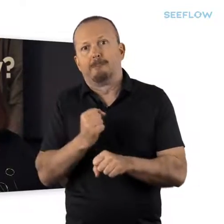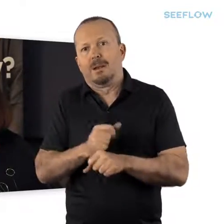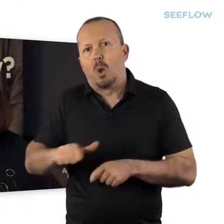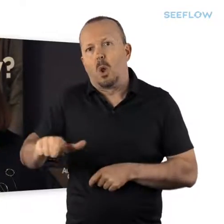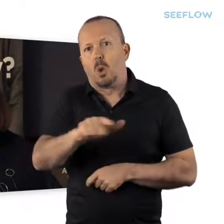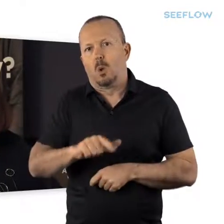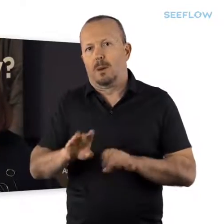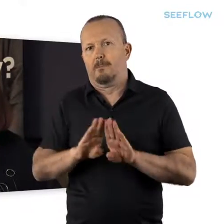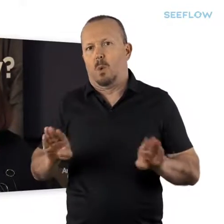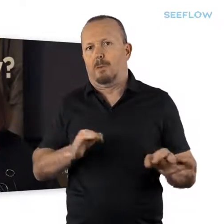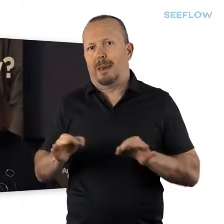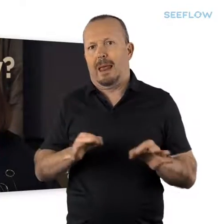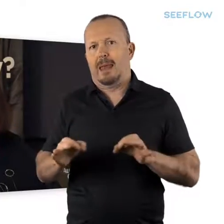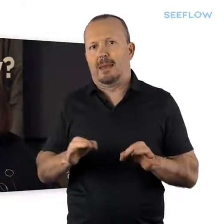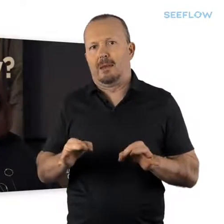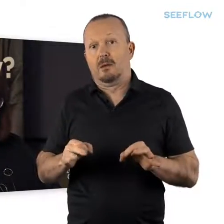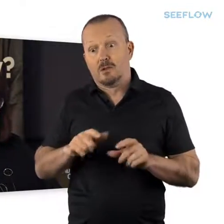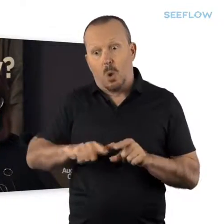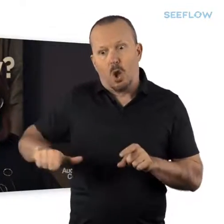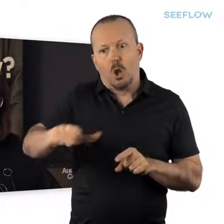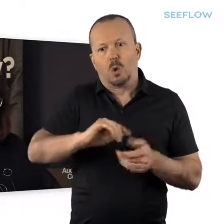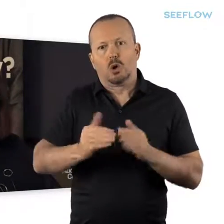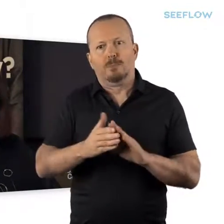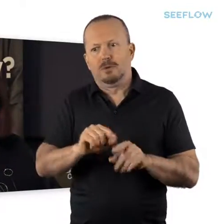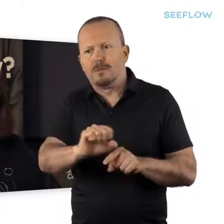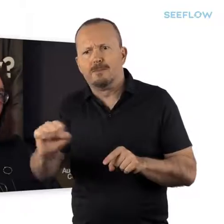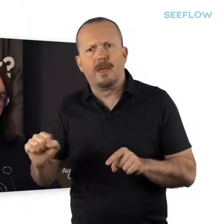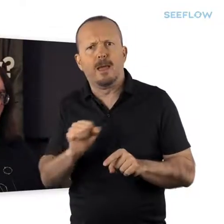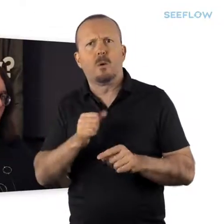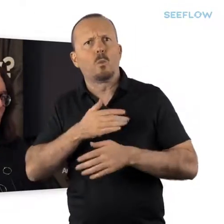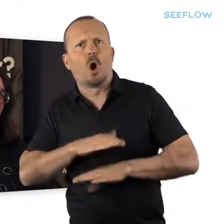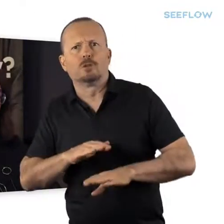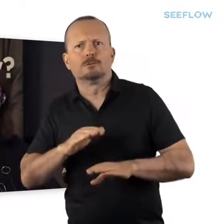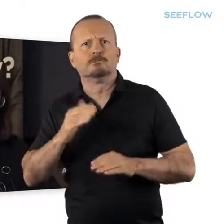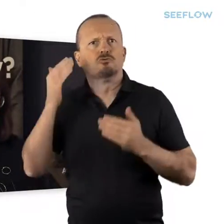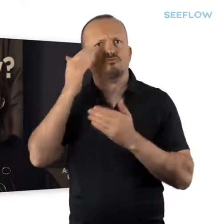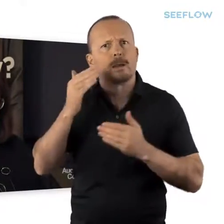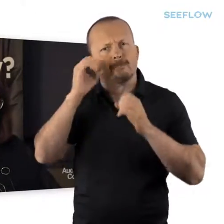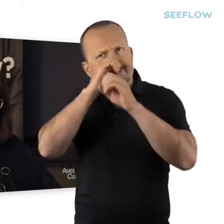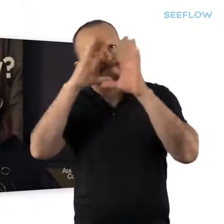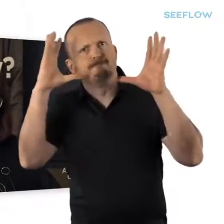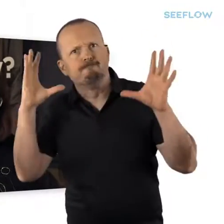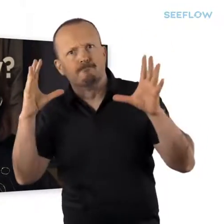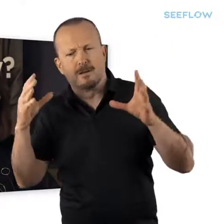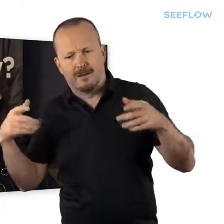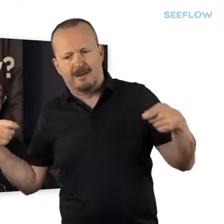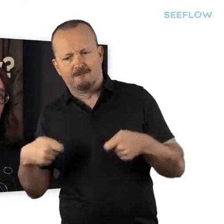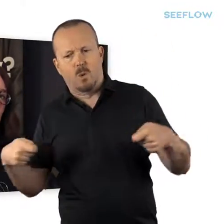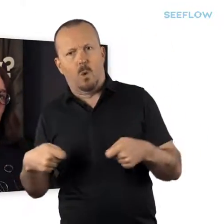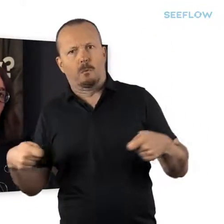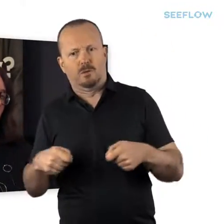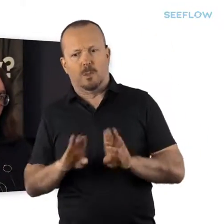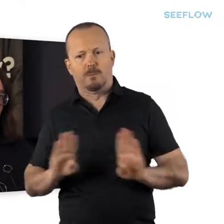articulates the aspirations of their local communities and is a very important part of that local board role.